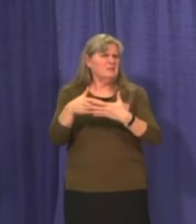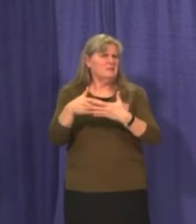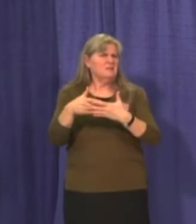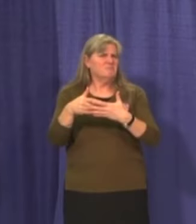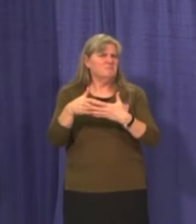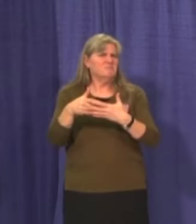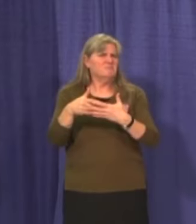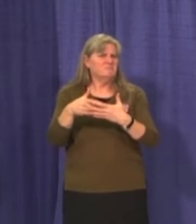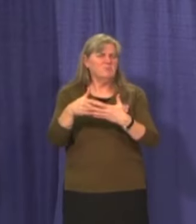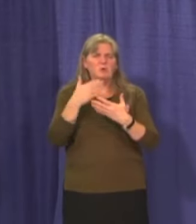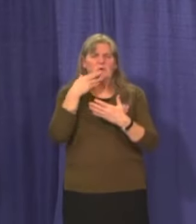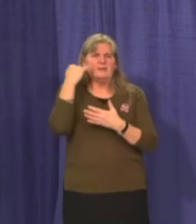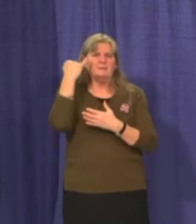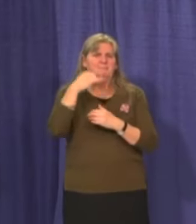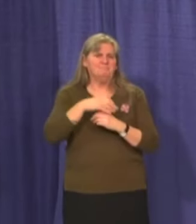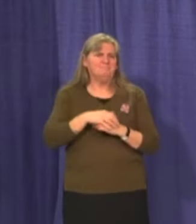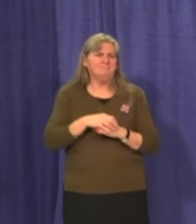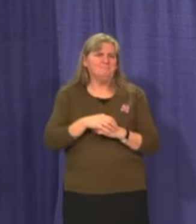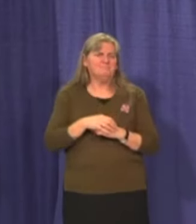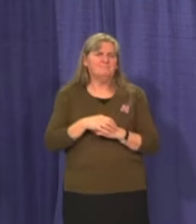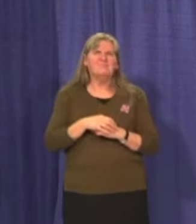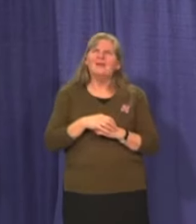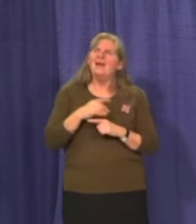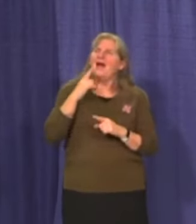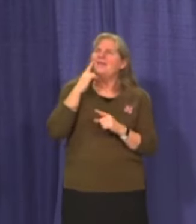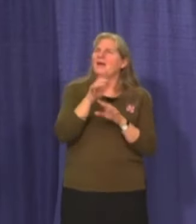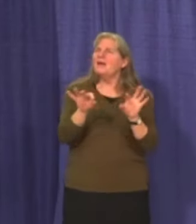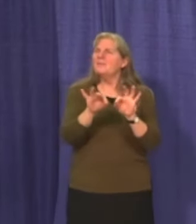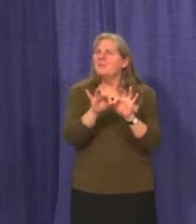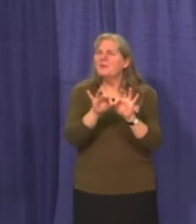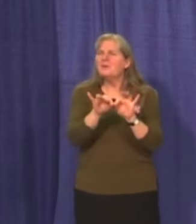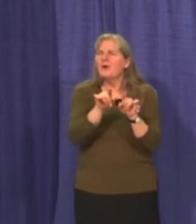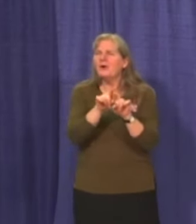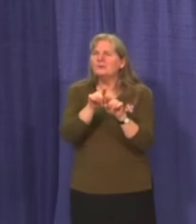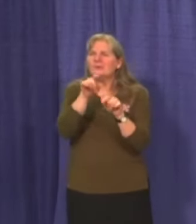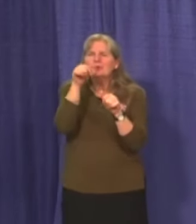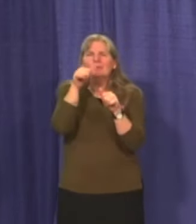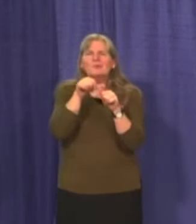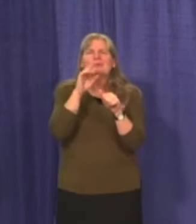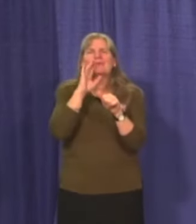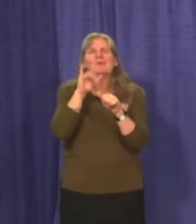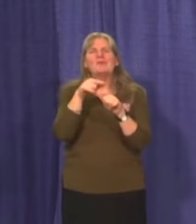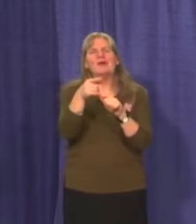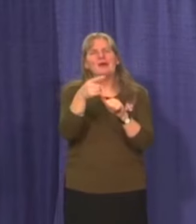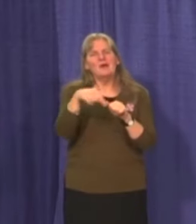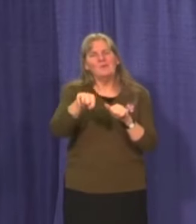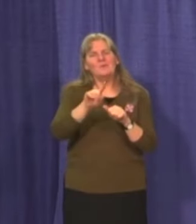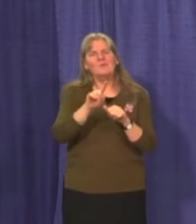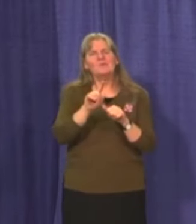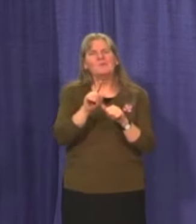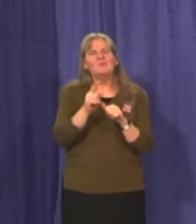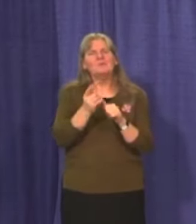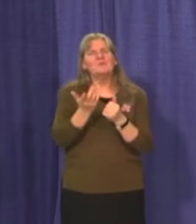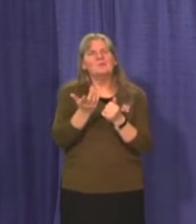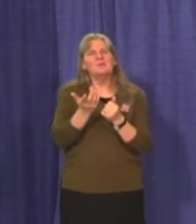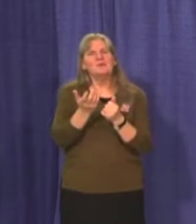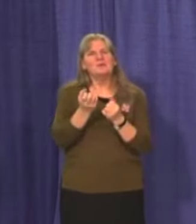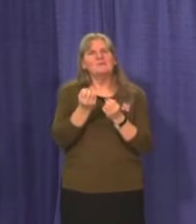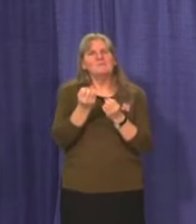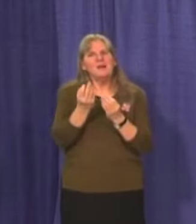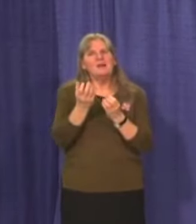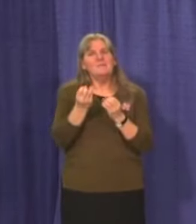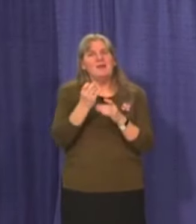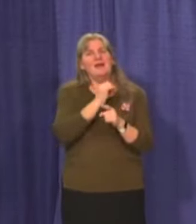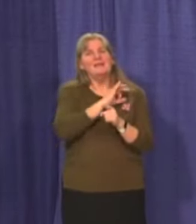is a, is a really good idea. We, I, I think it's really important to reflect that we have been, there's, have been a lot of staff